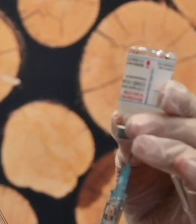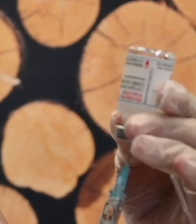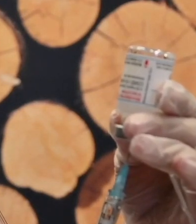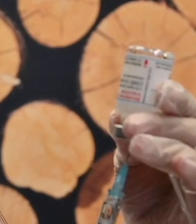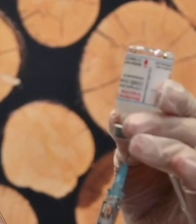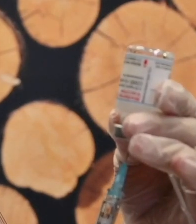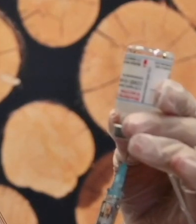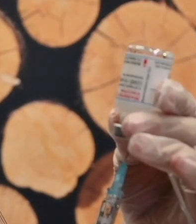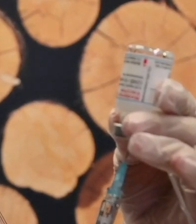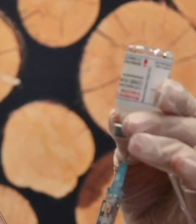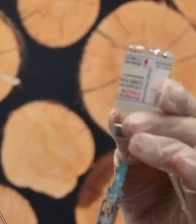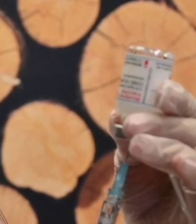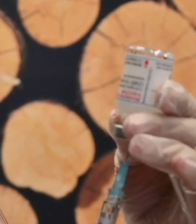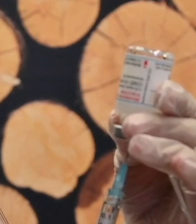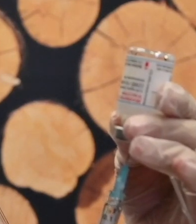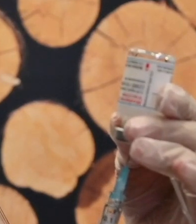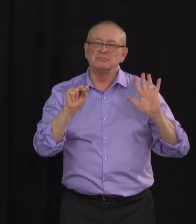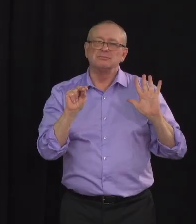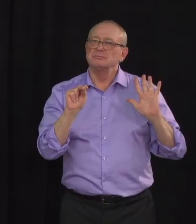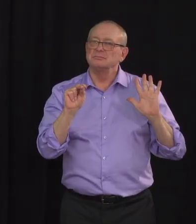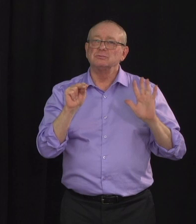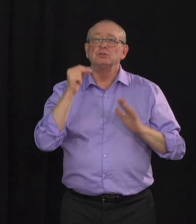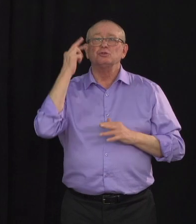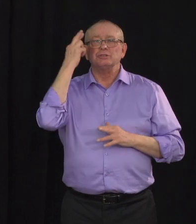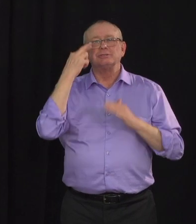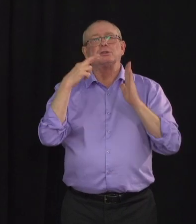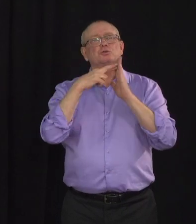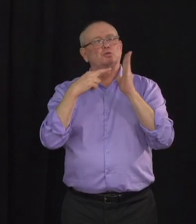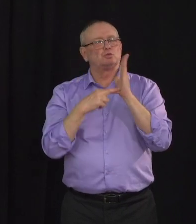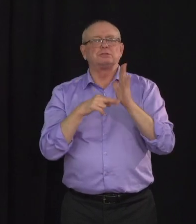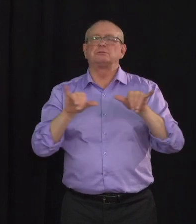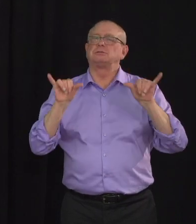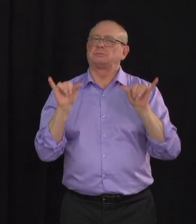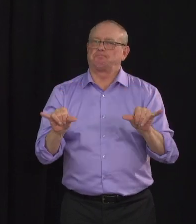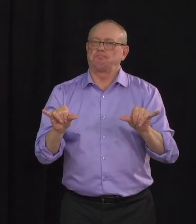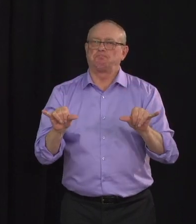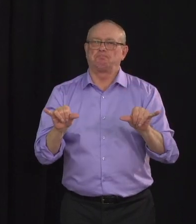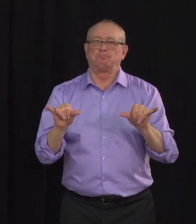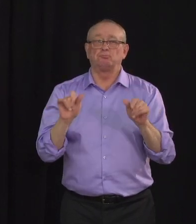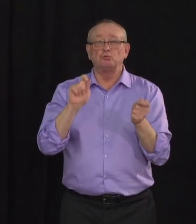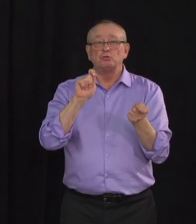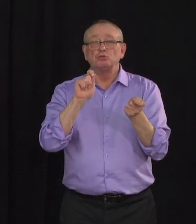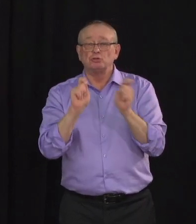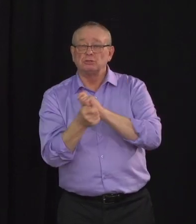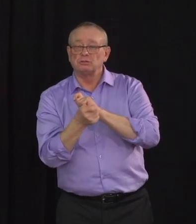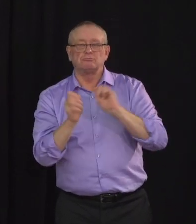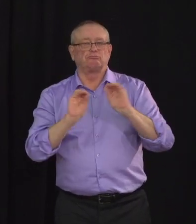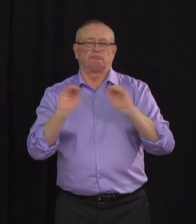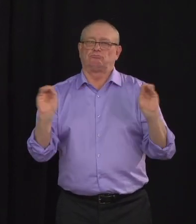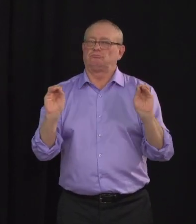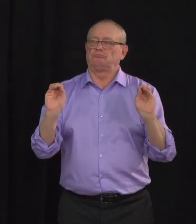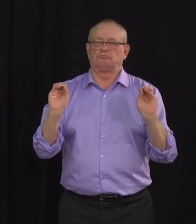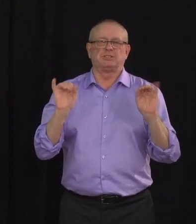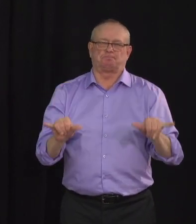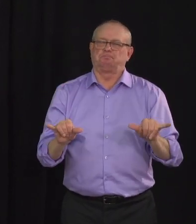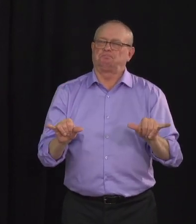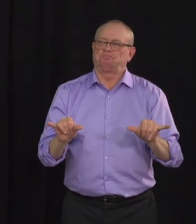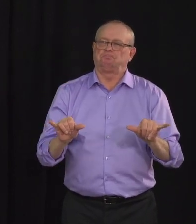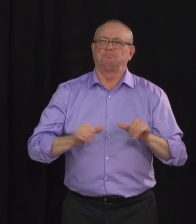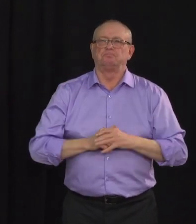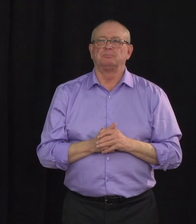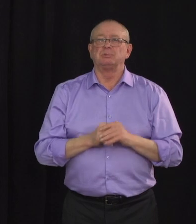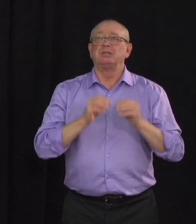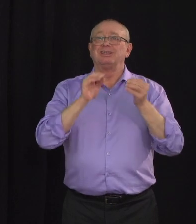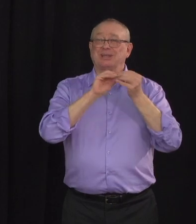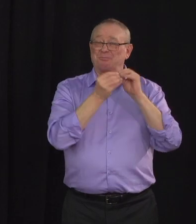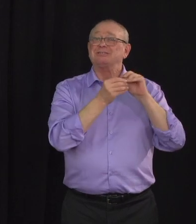eased at this time. There are no changes being announced today. Our cases are falling, but we still have